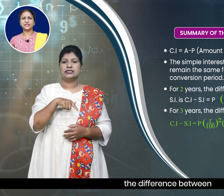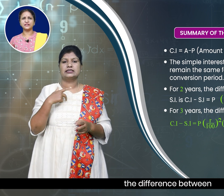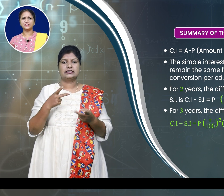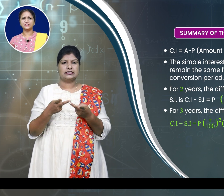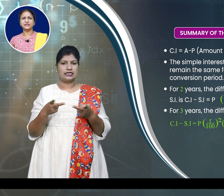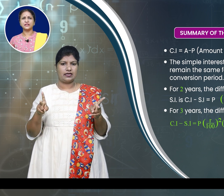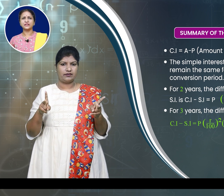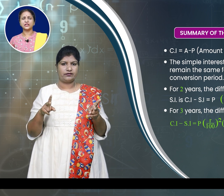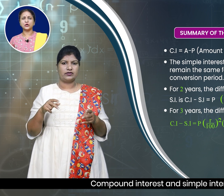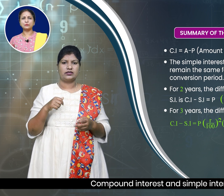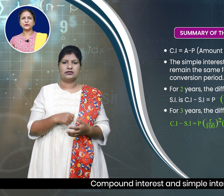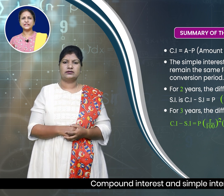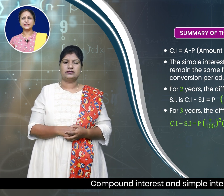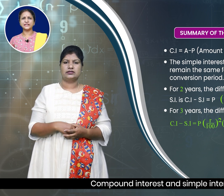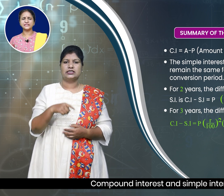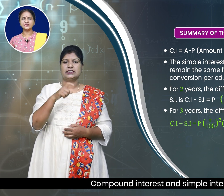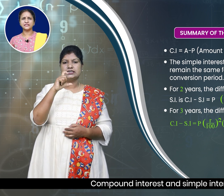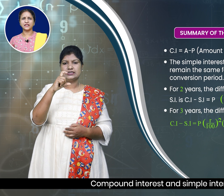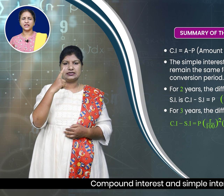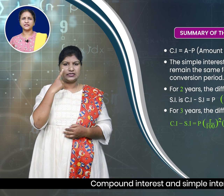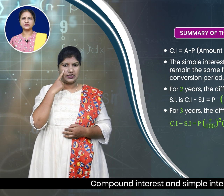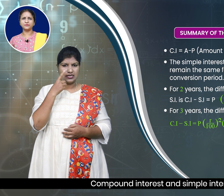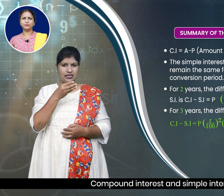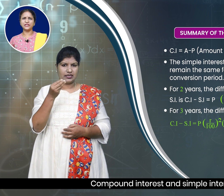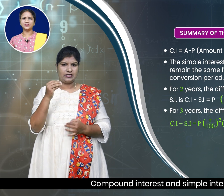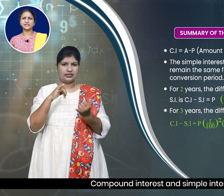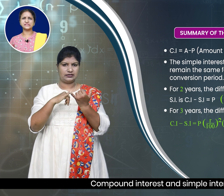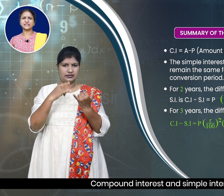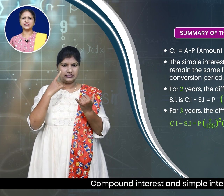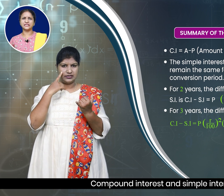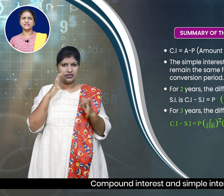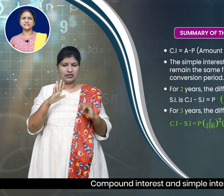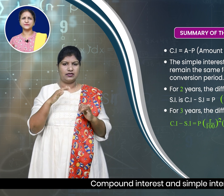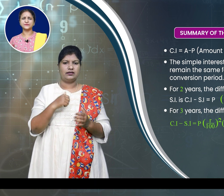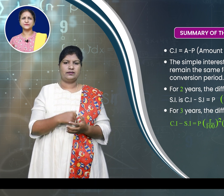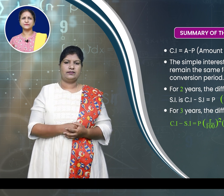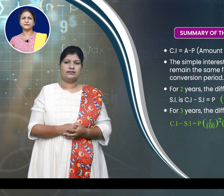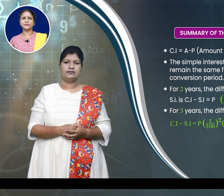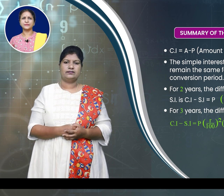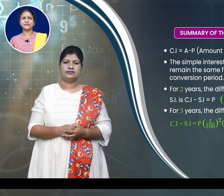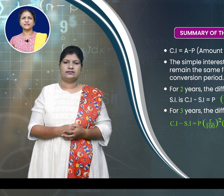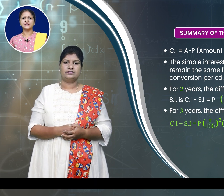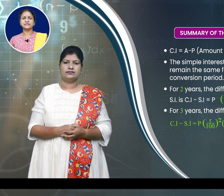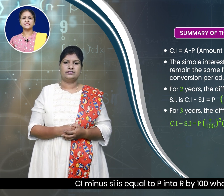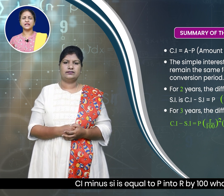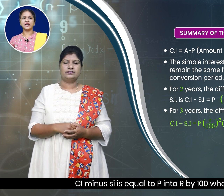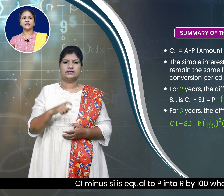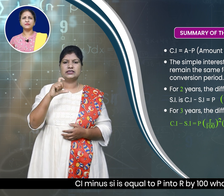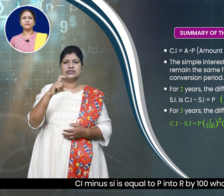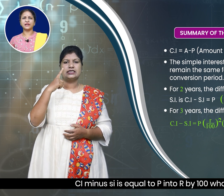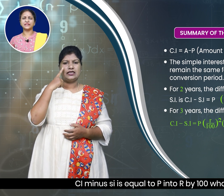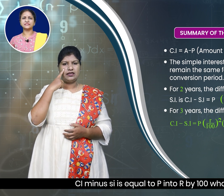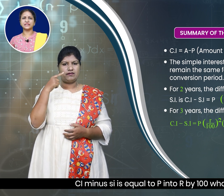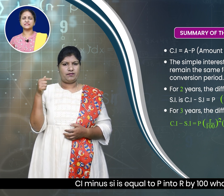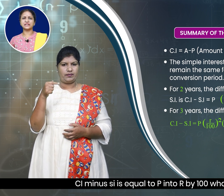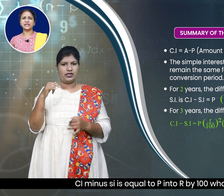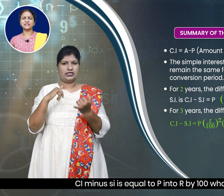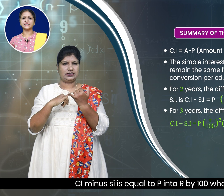compound interest and simple interest is C I minus SI For is